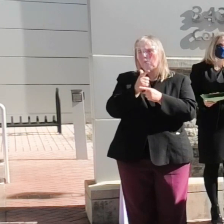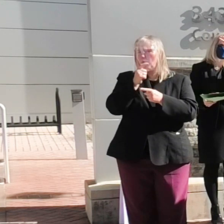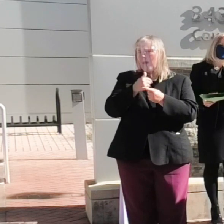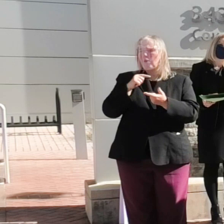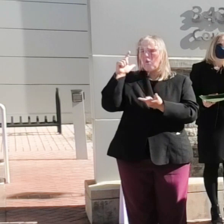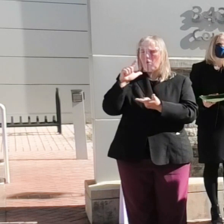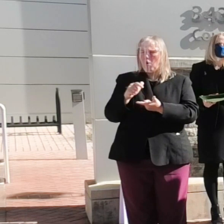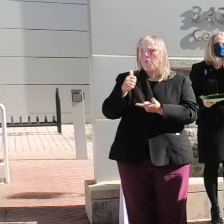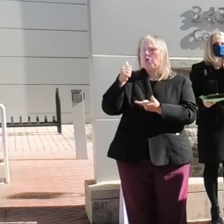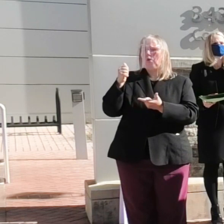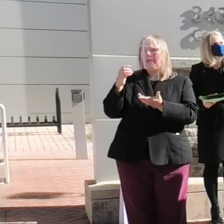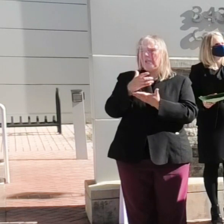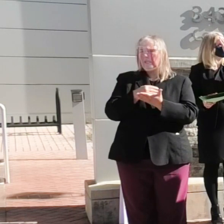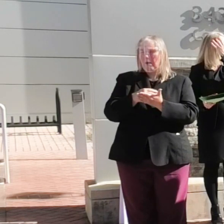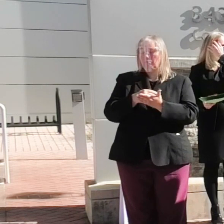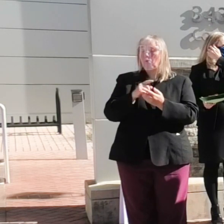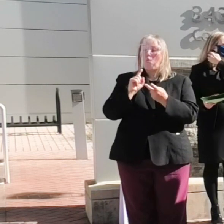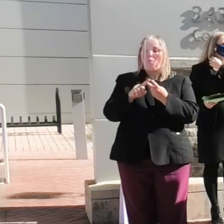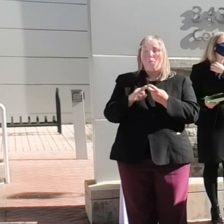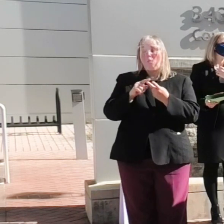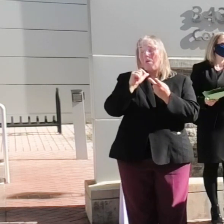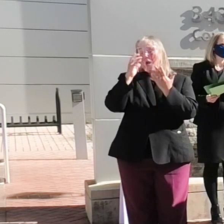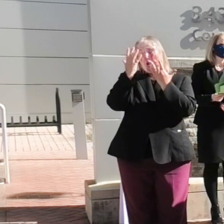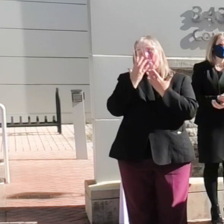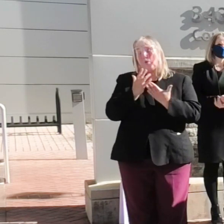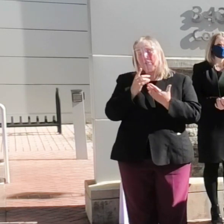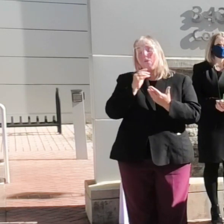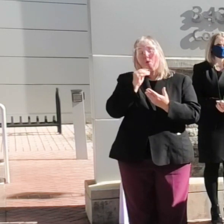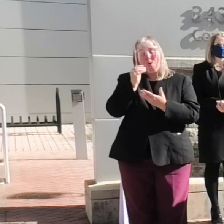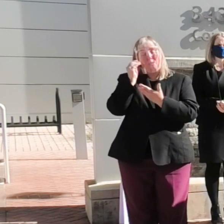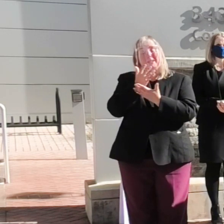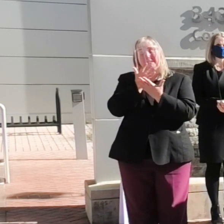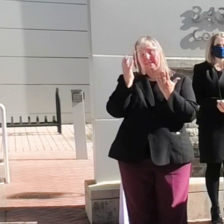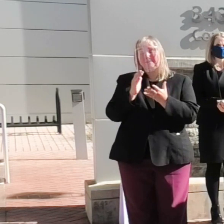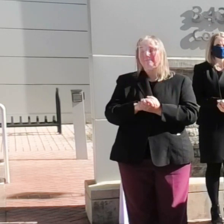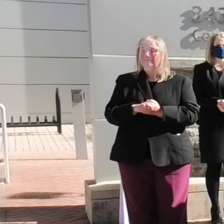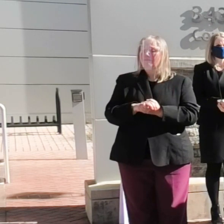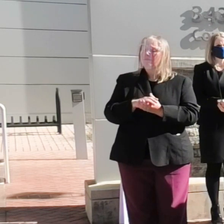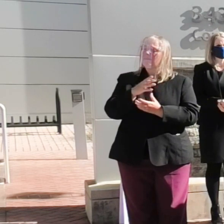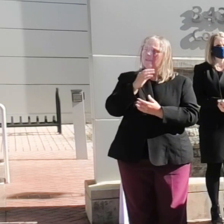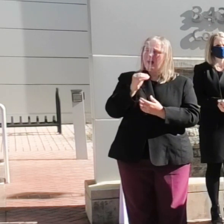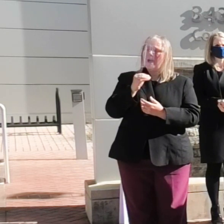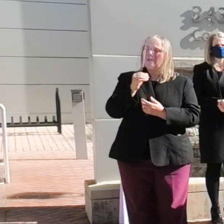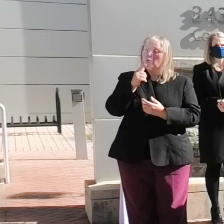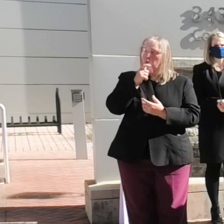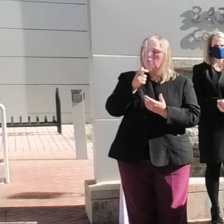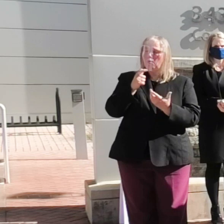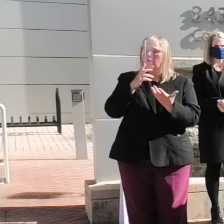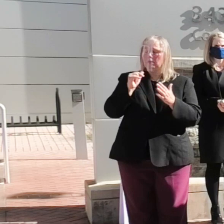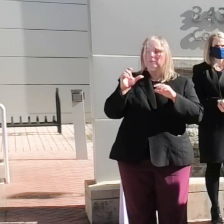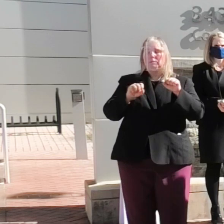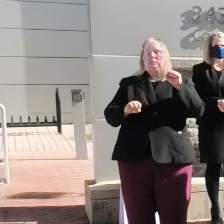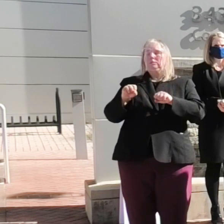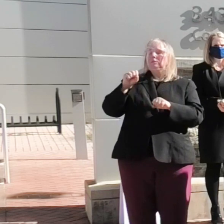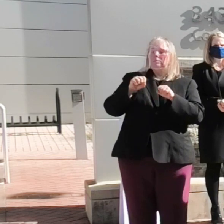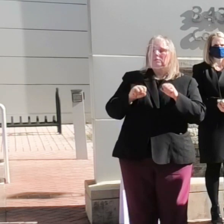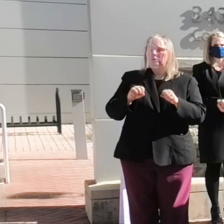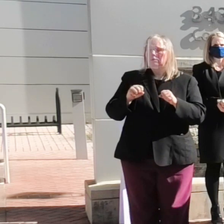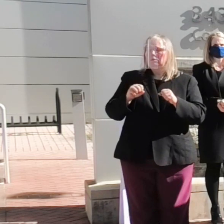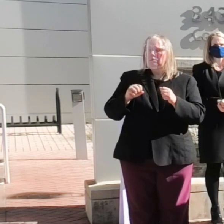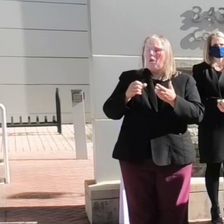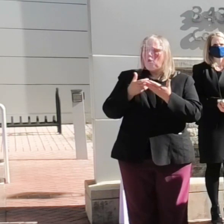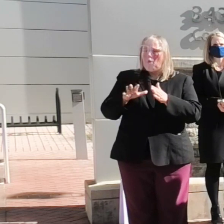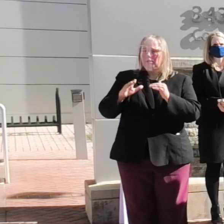incomes or are unfortunately homeless, and who have been destabilized during the